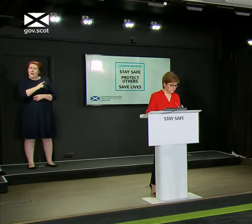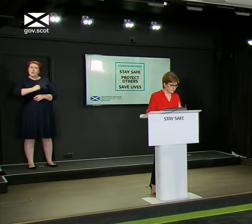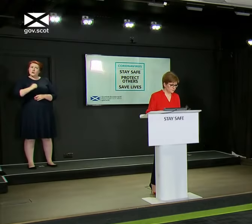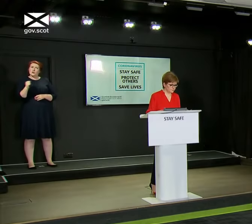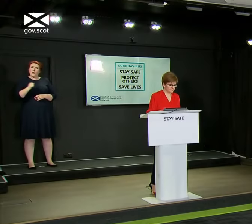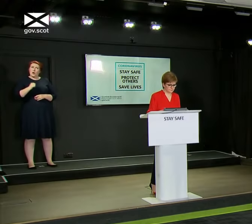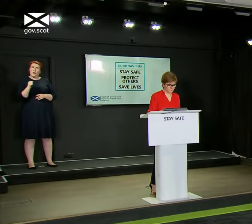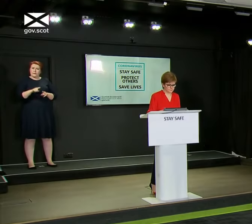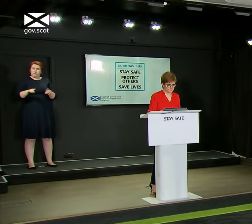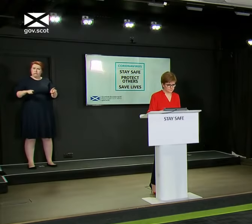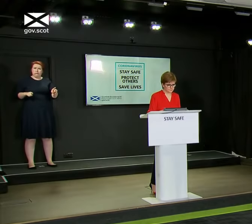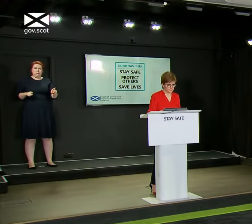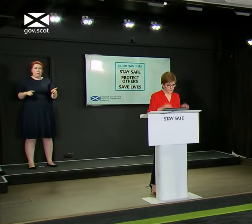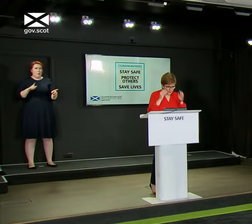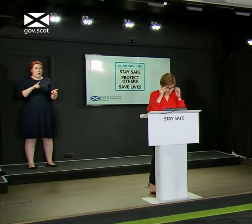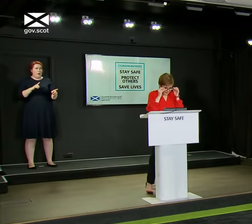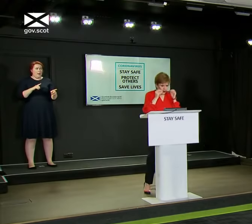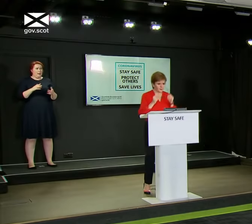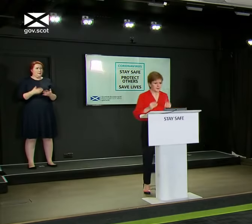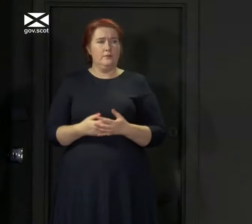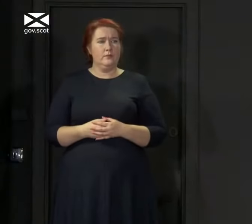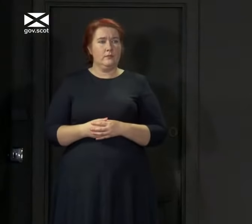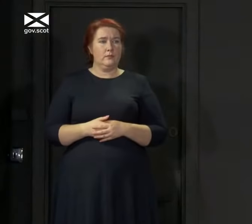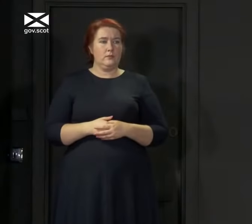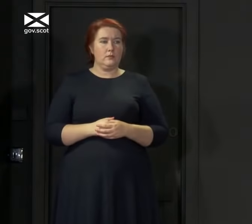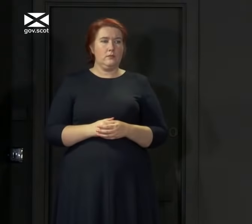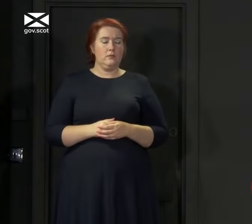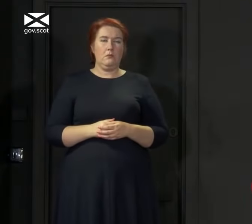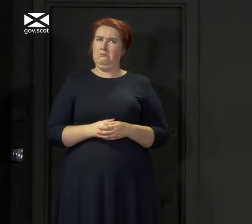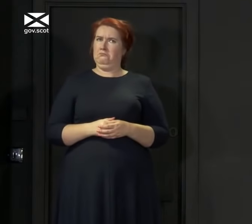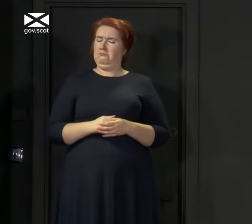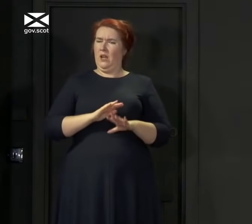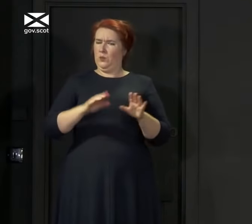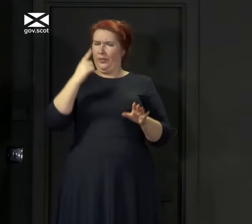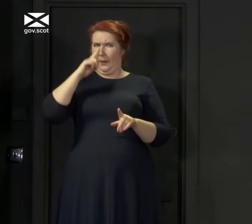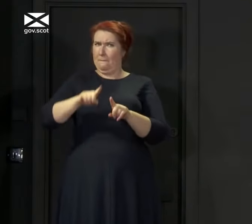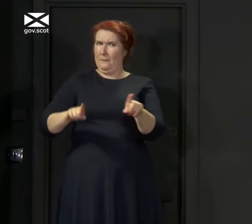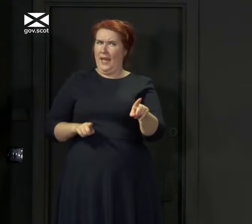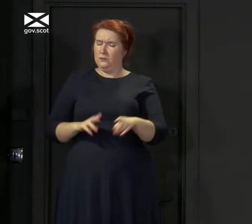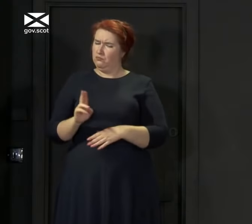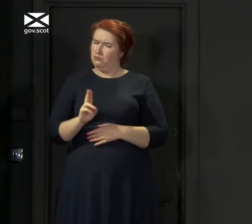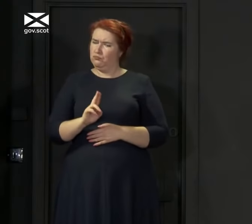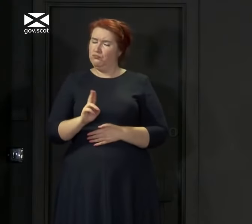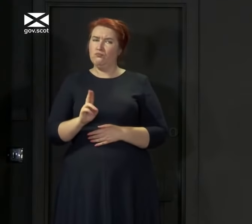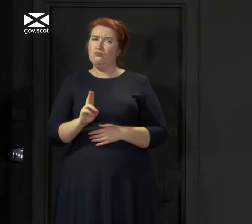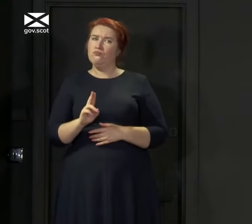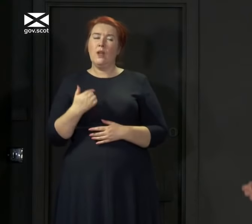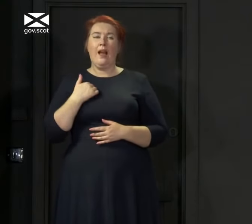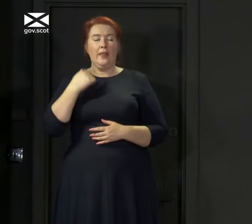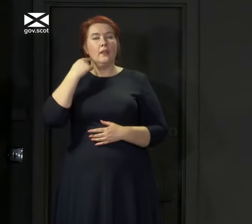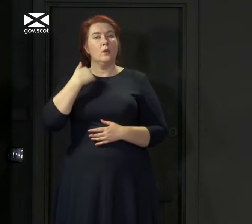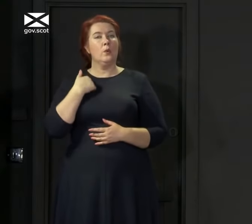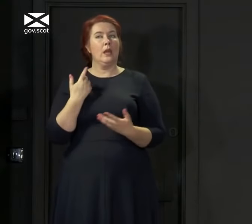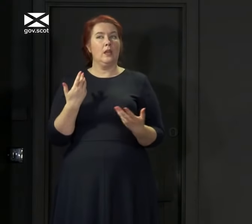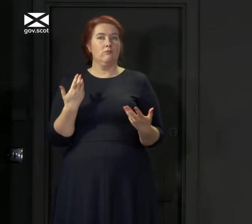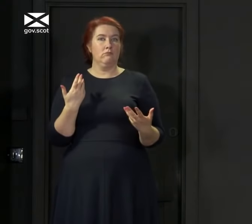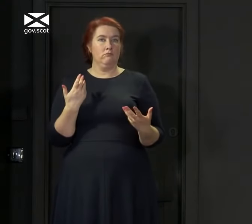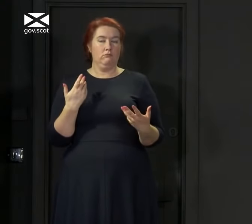further behind on this? I don't think we're further behind. think we're taking steps in the